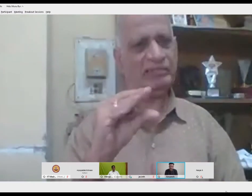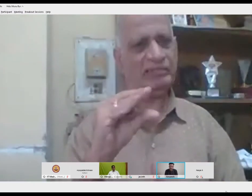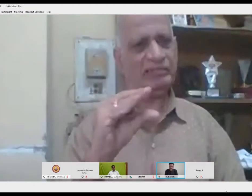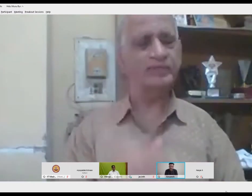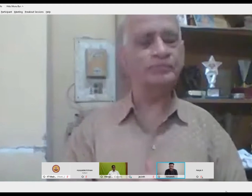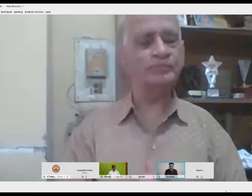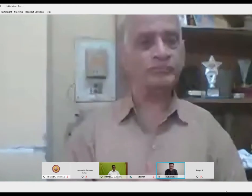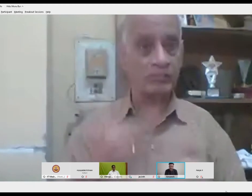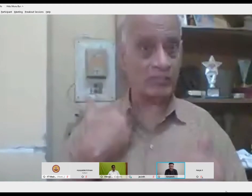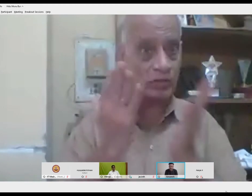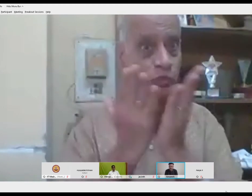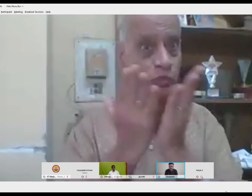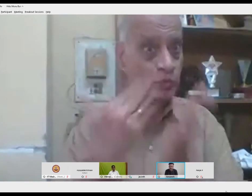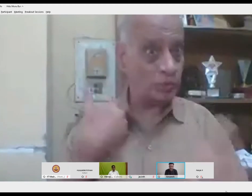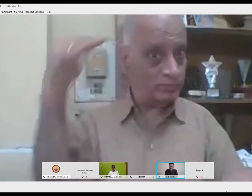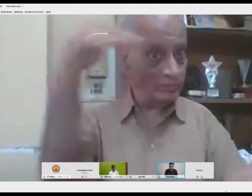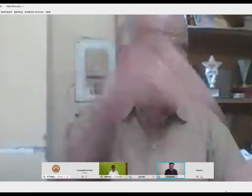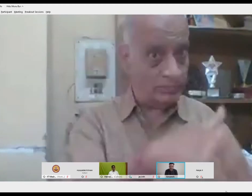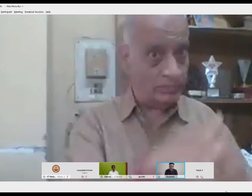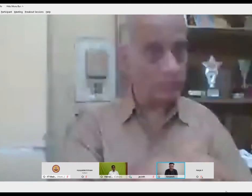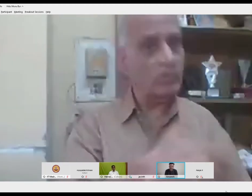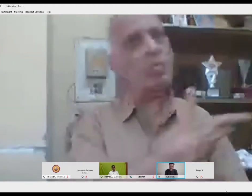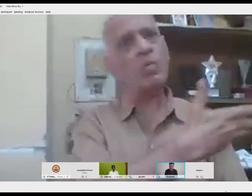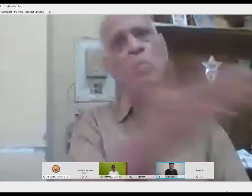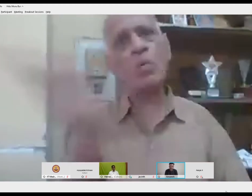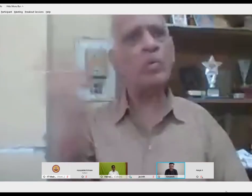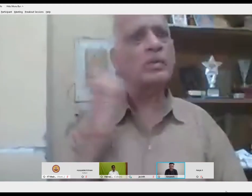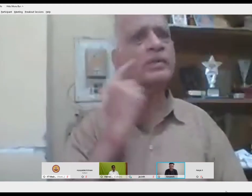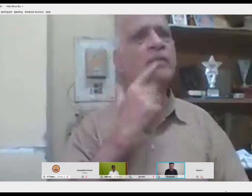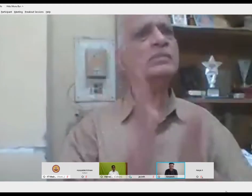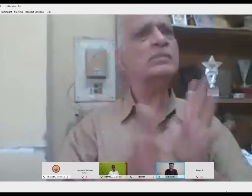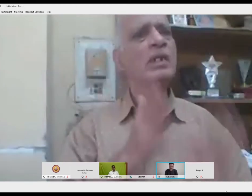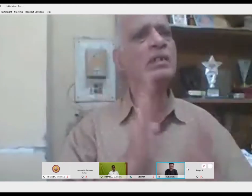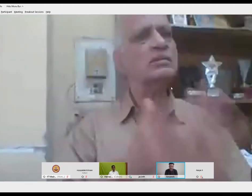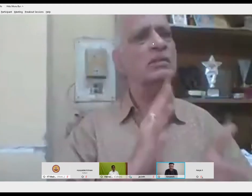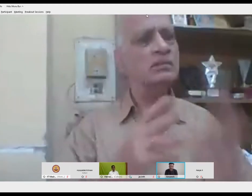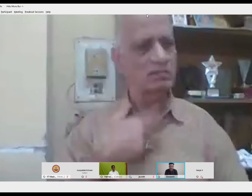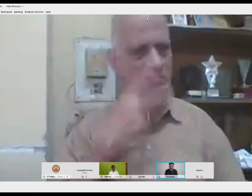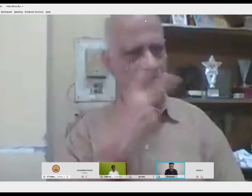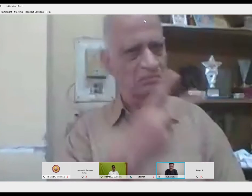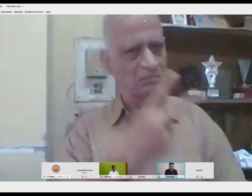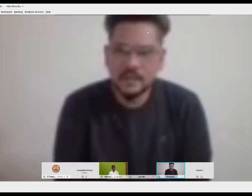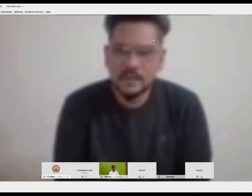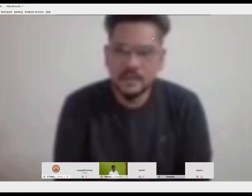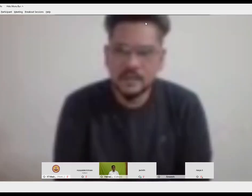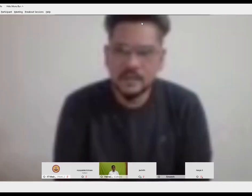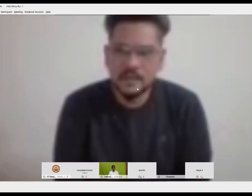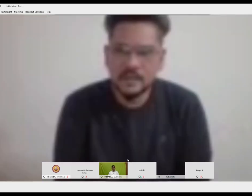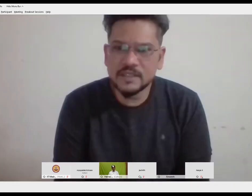even in my family I used to lip read and speak a lot with my family members but later on when I